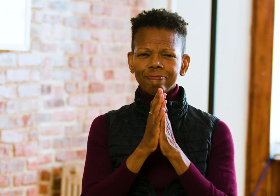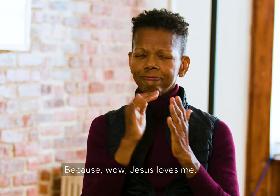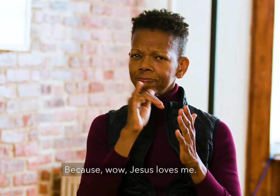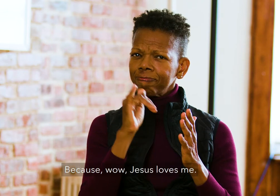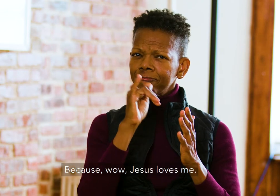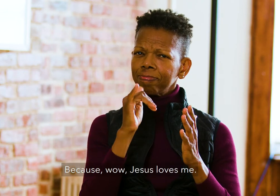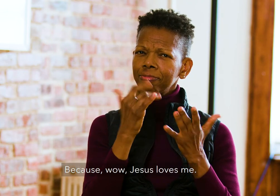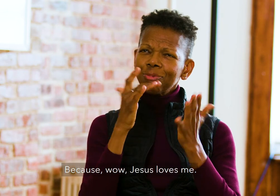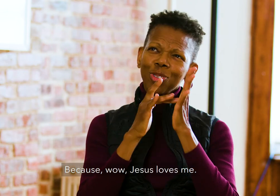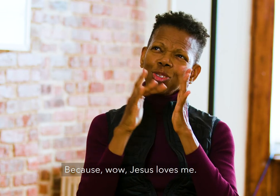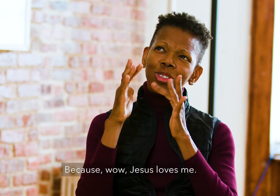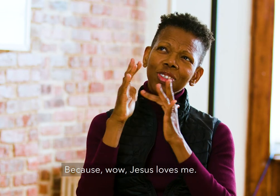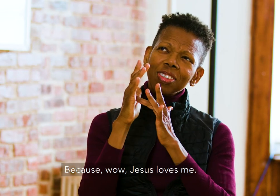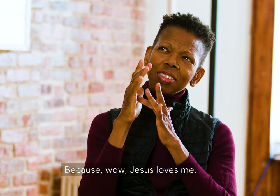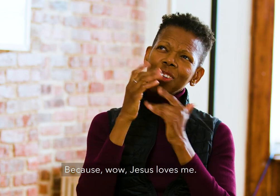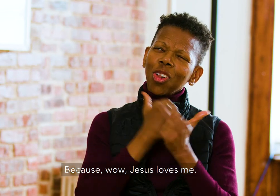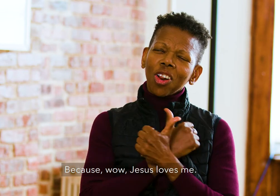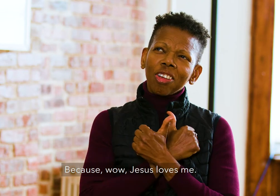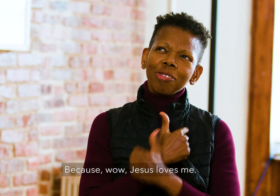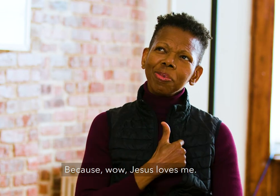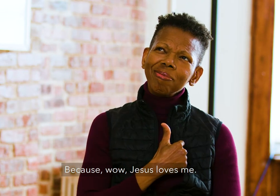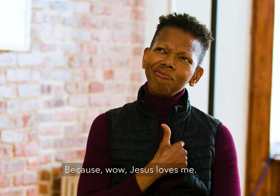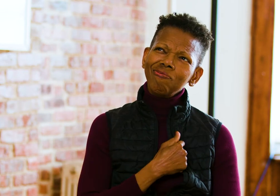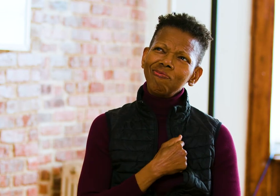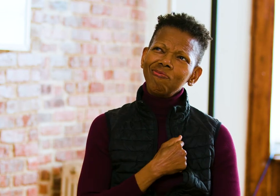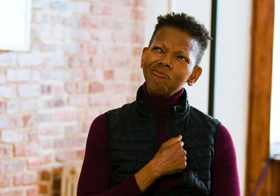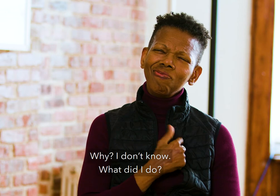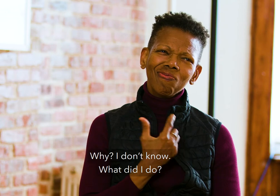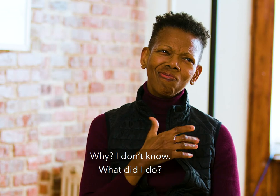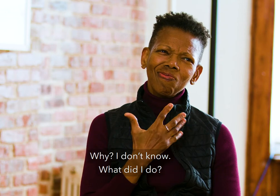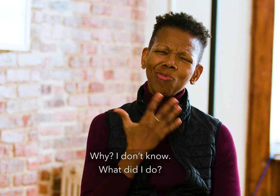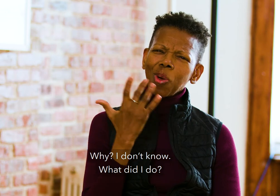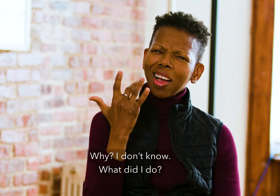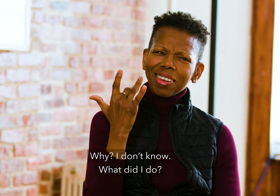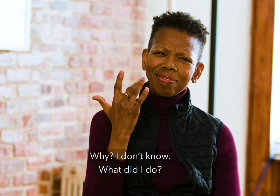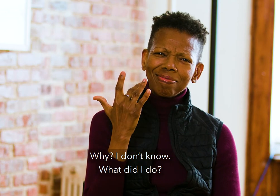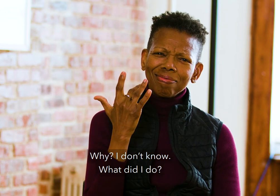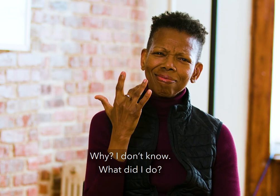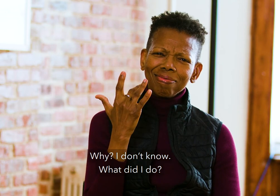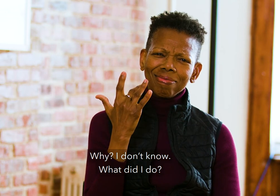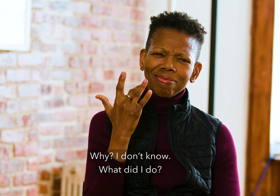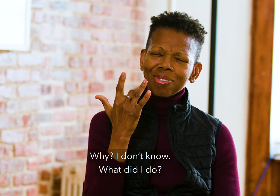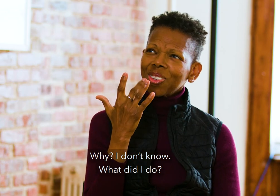Because, wow, Jesus loves me. Why? I don't know.